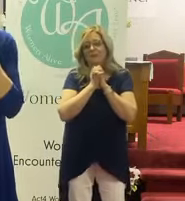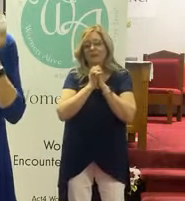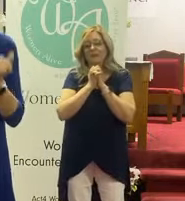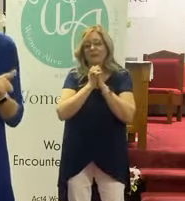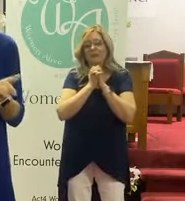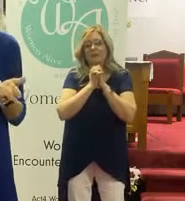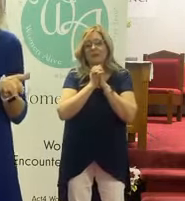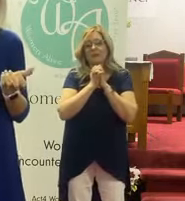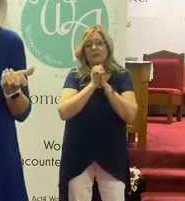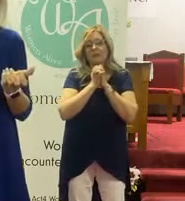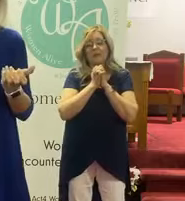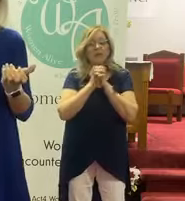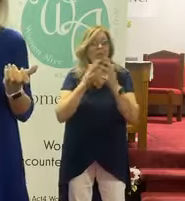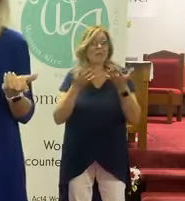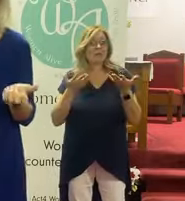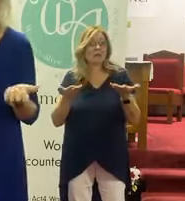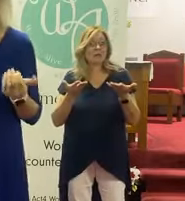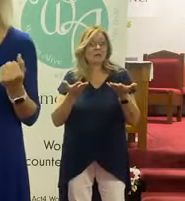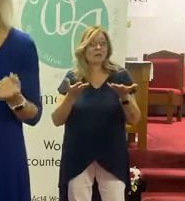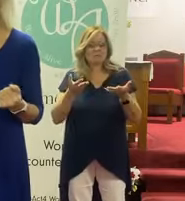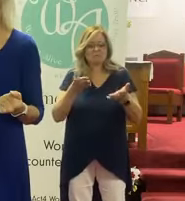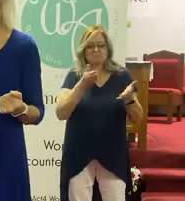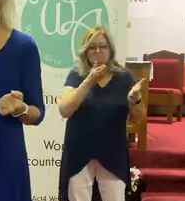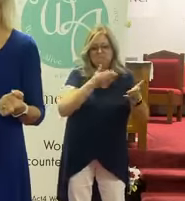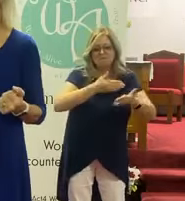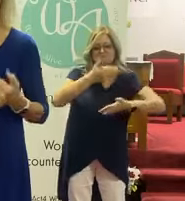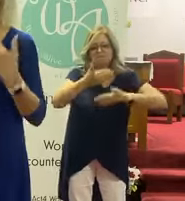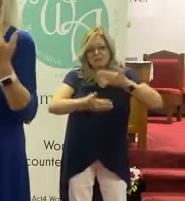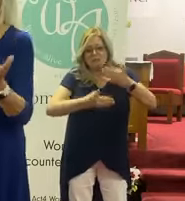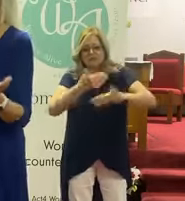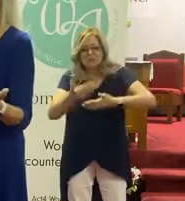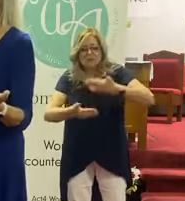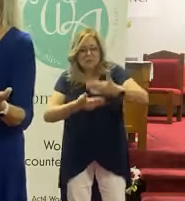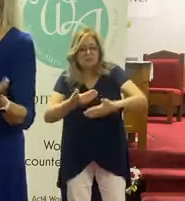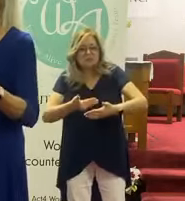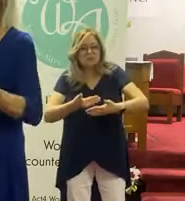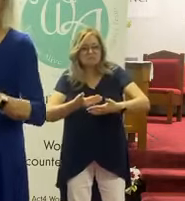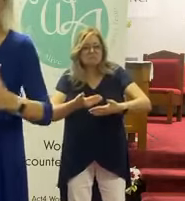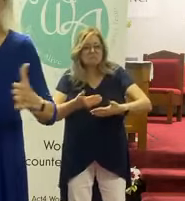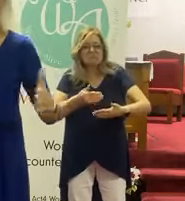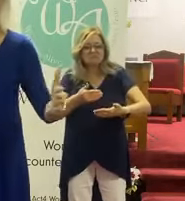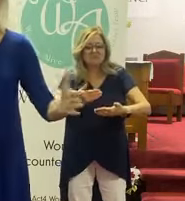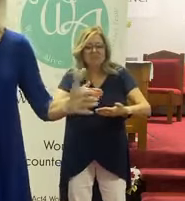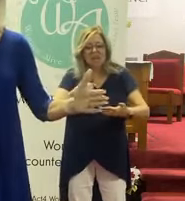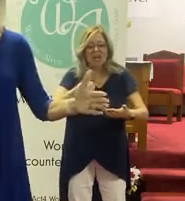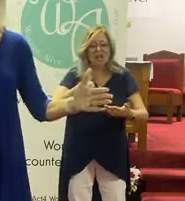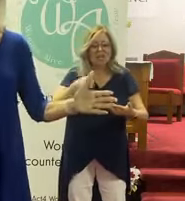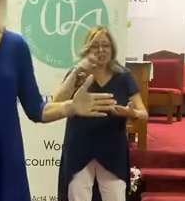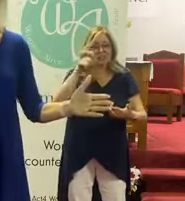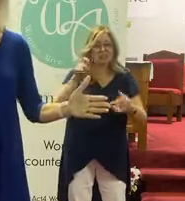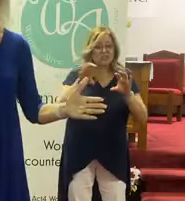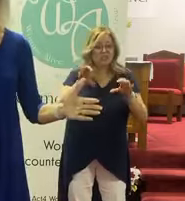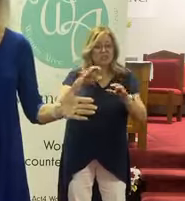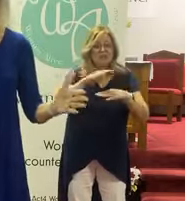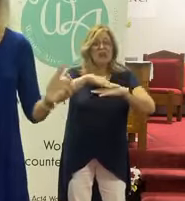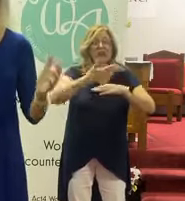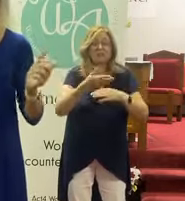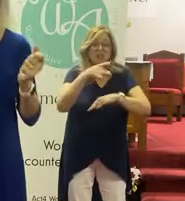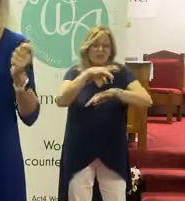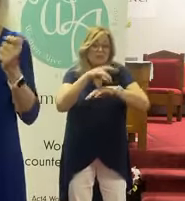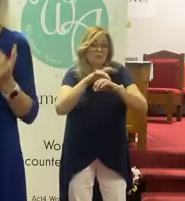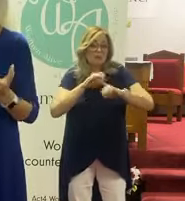So there's a process, I think, for us to get to that place. The process I went through after the earthquake